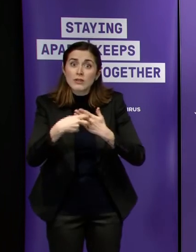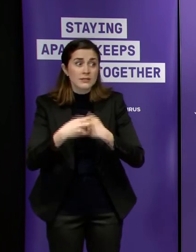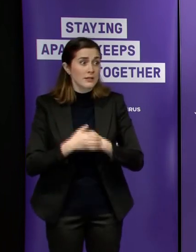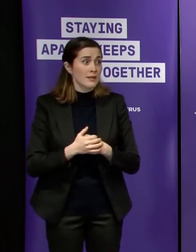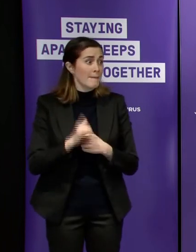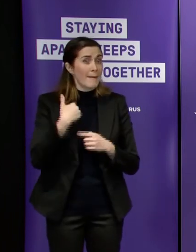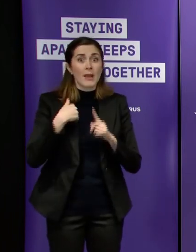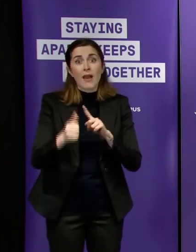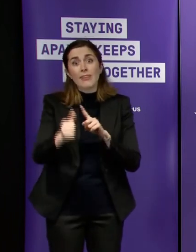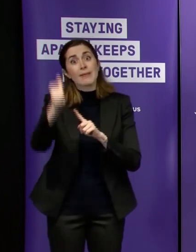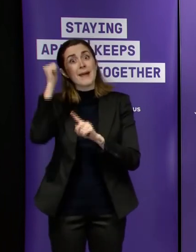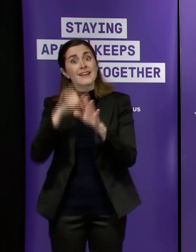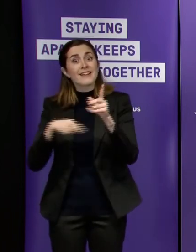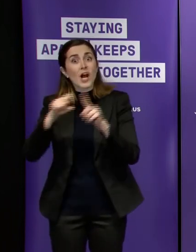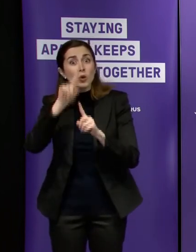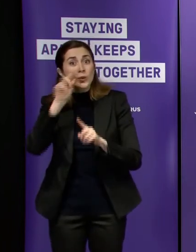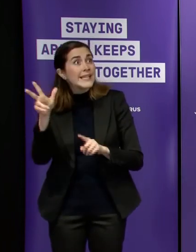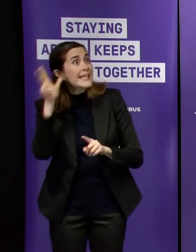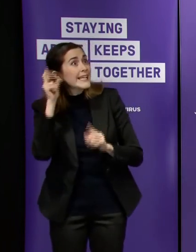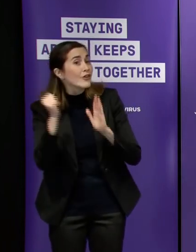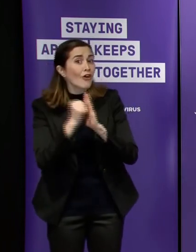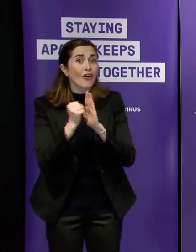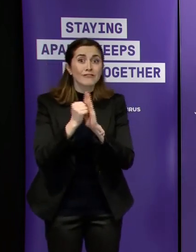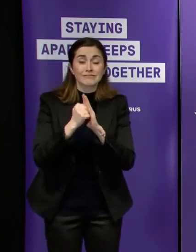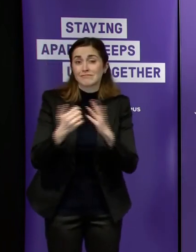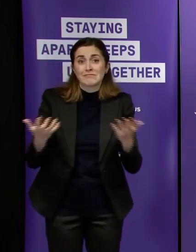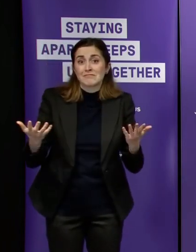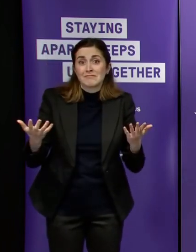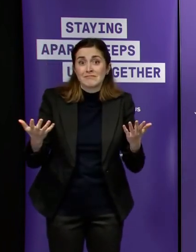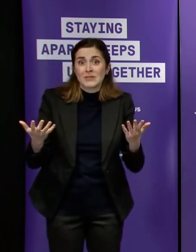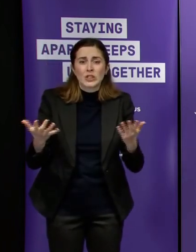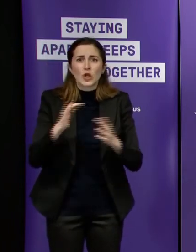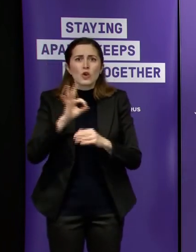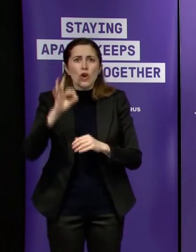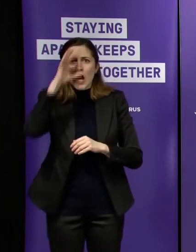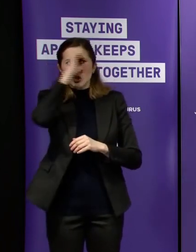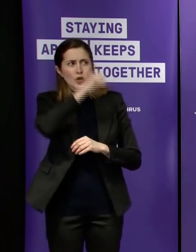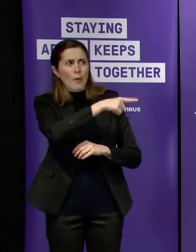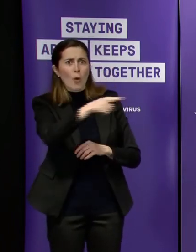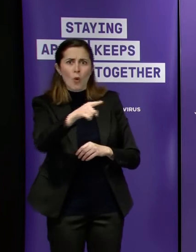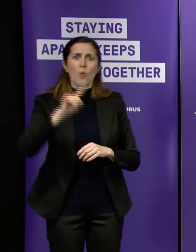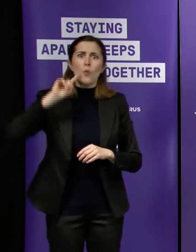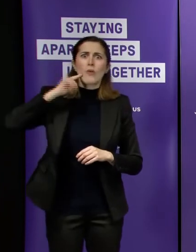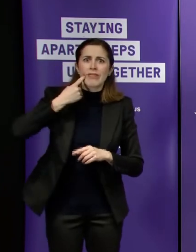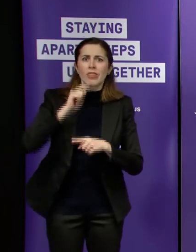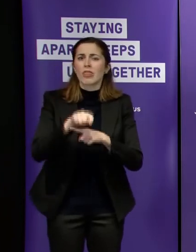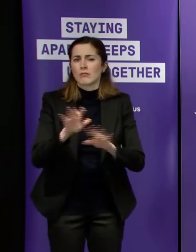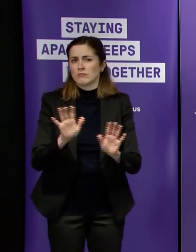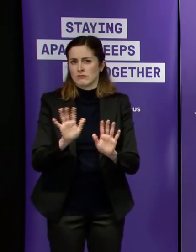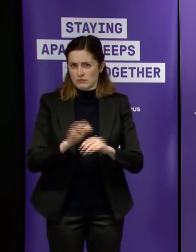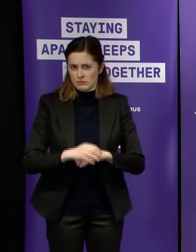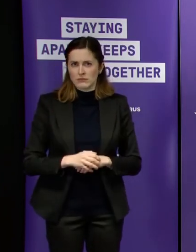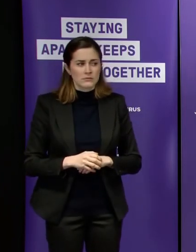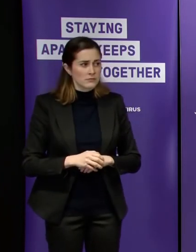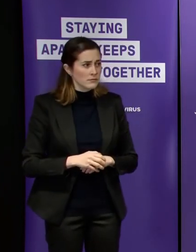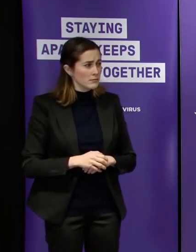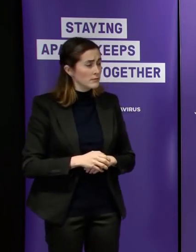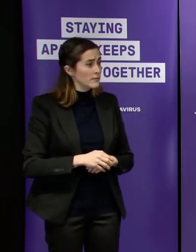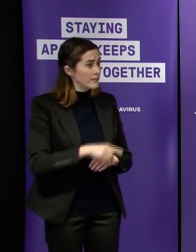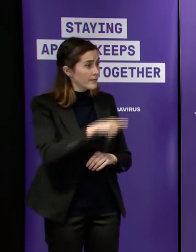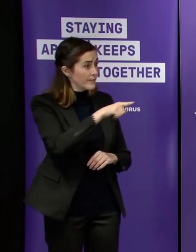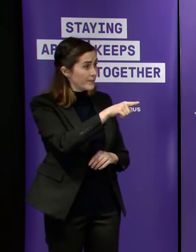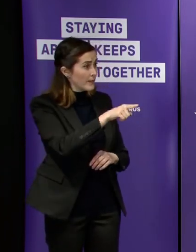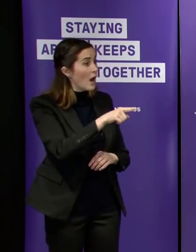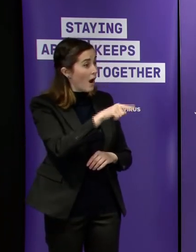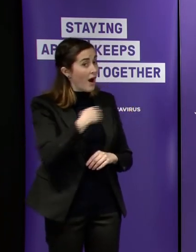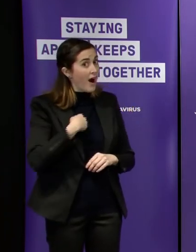in the shed there's lots of different reasons we didn't issue automatic fines so i think that answers the question premier i did go back and listen and you